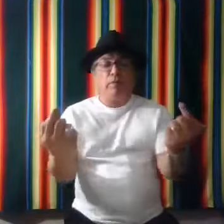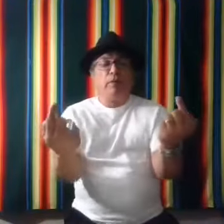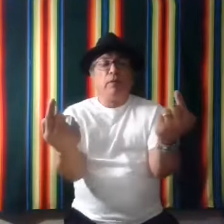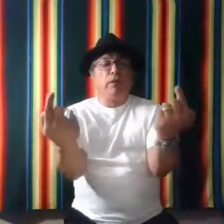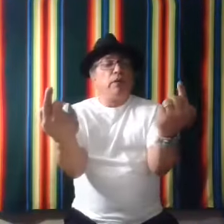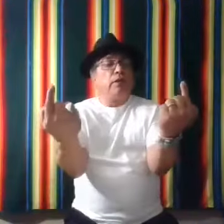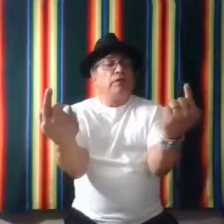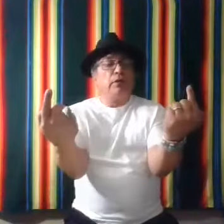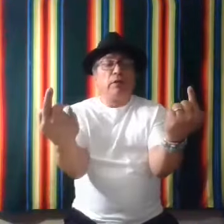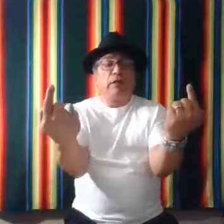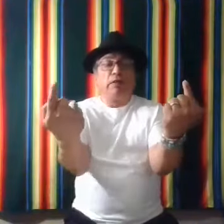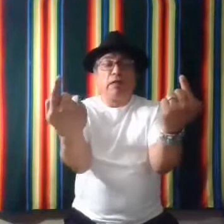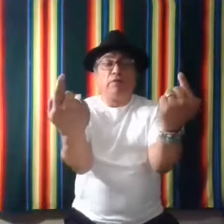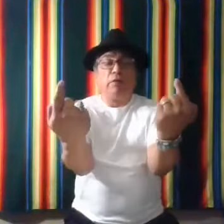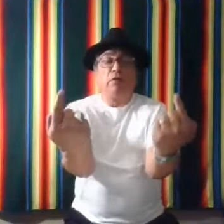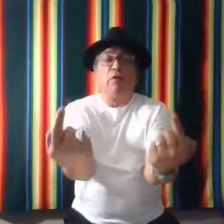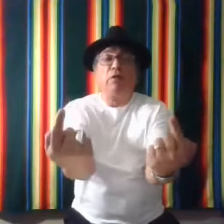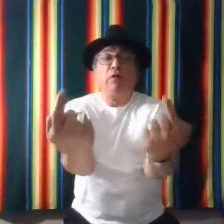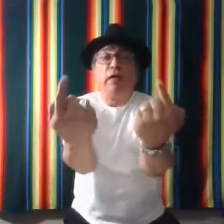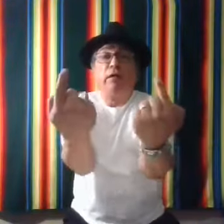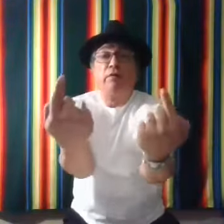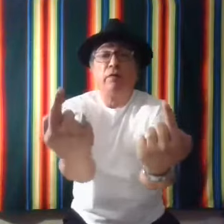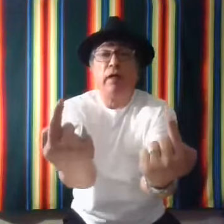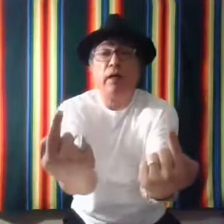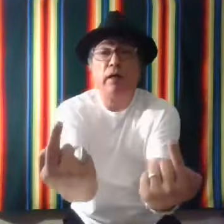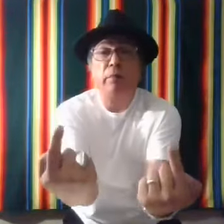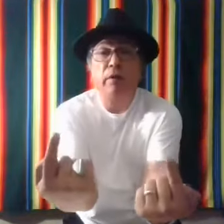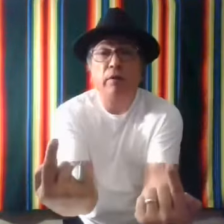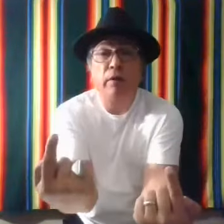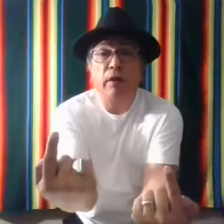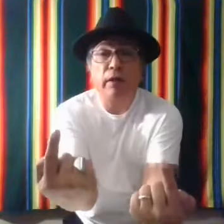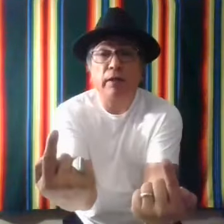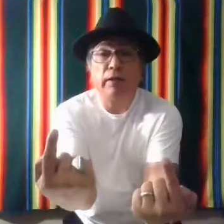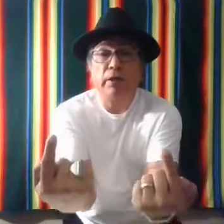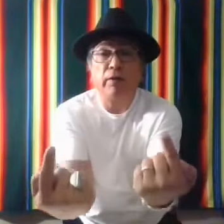People is like if you was holding your hand right up here like this here.